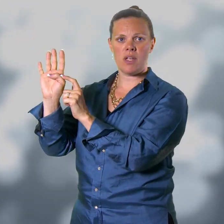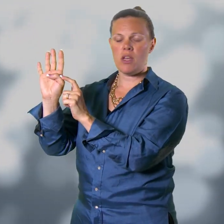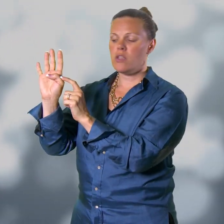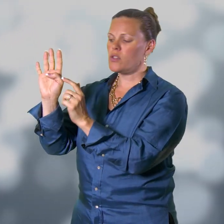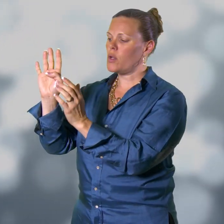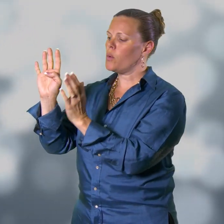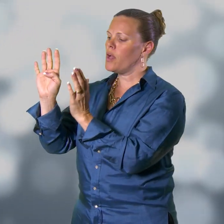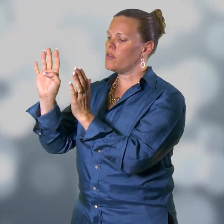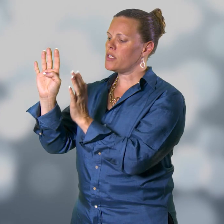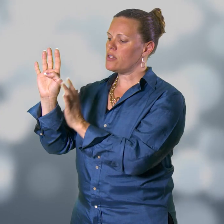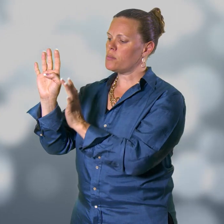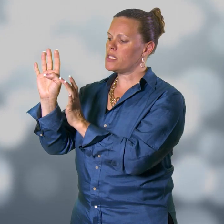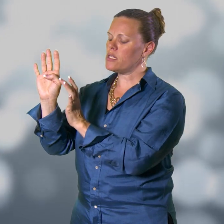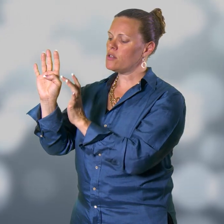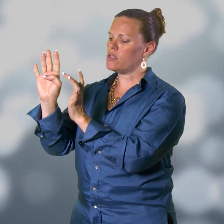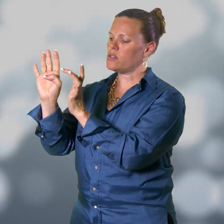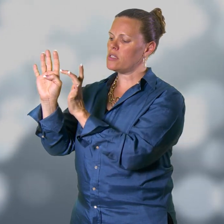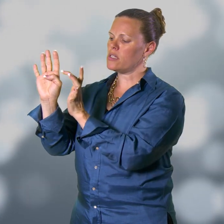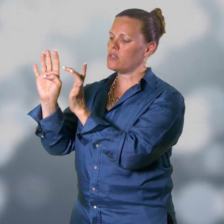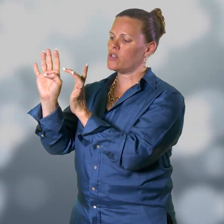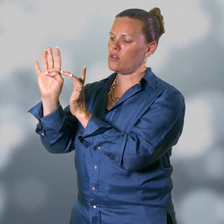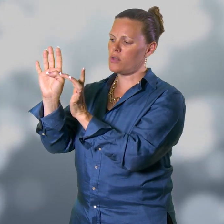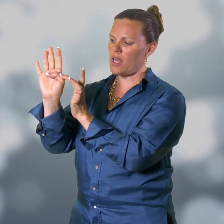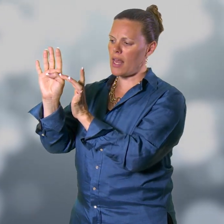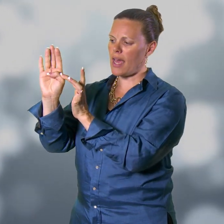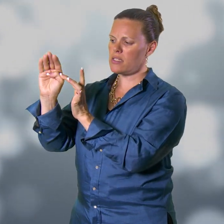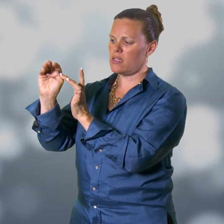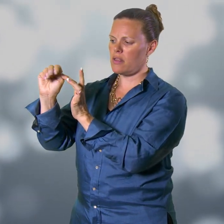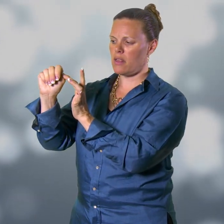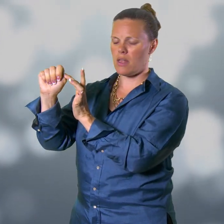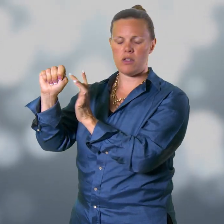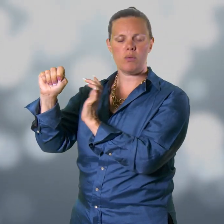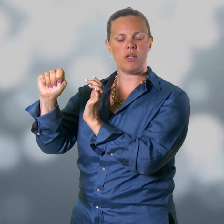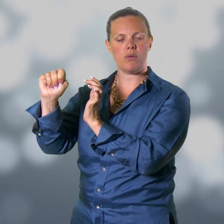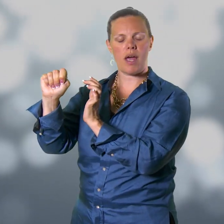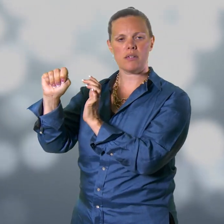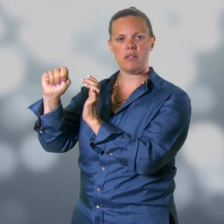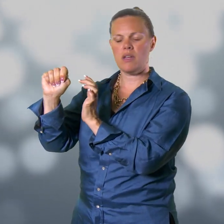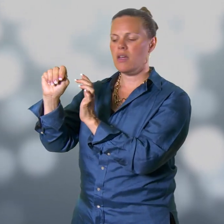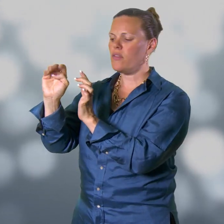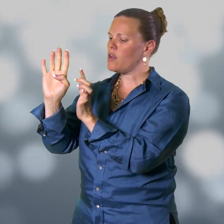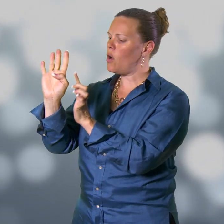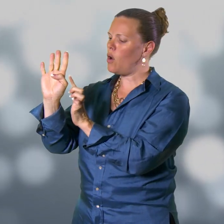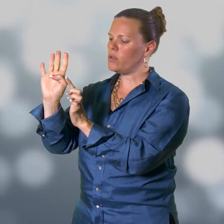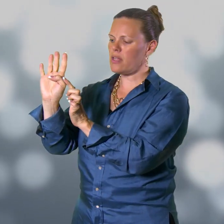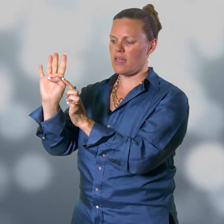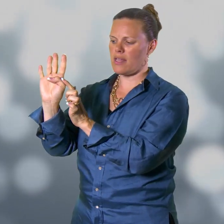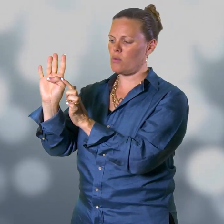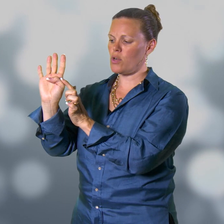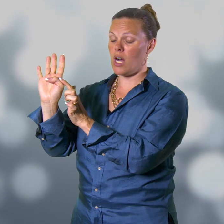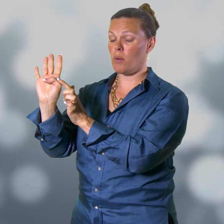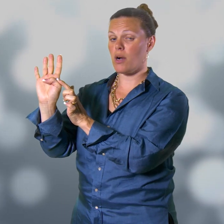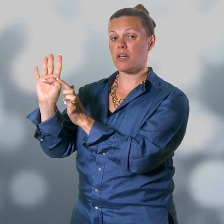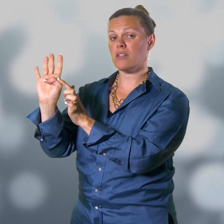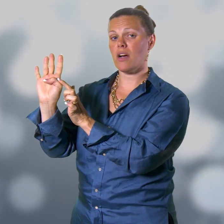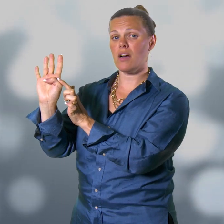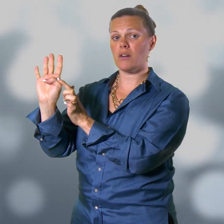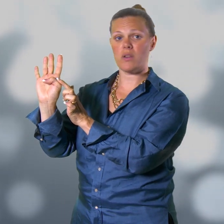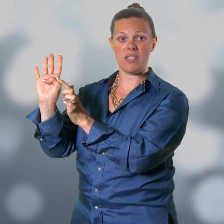So the term Siegel uses is you connect, then you redirect. The only thing that will calm a barking dog or the